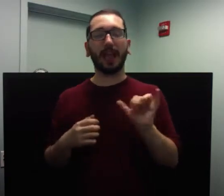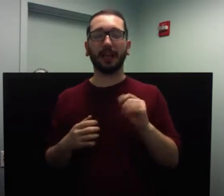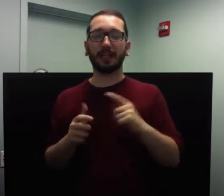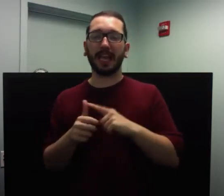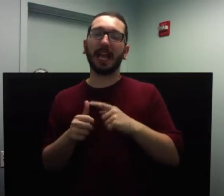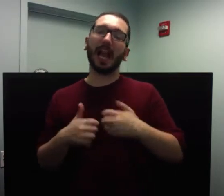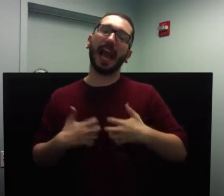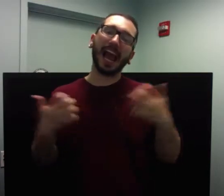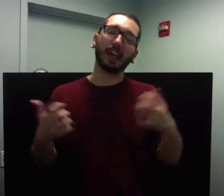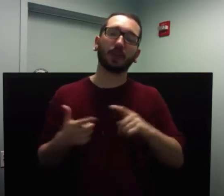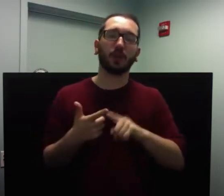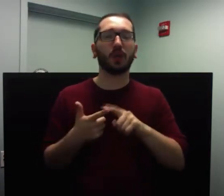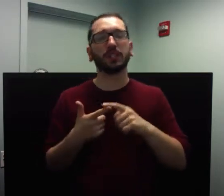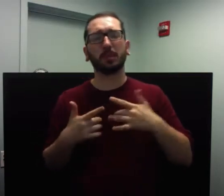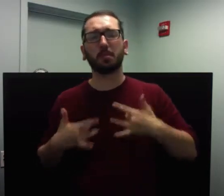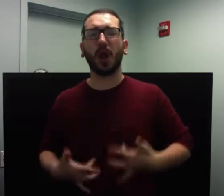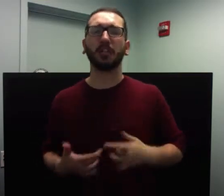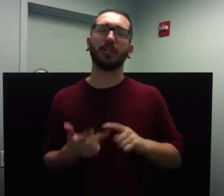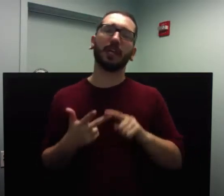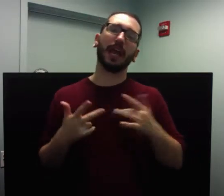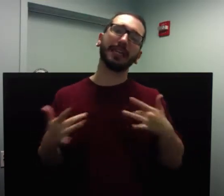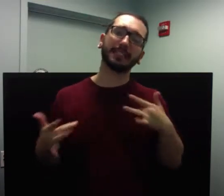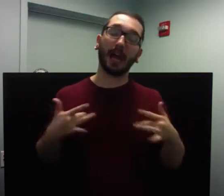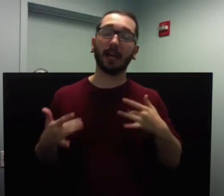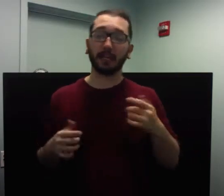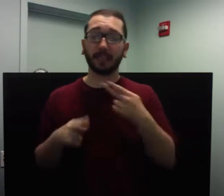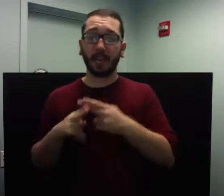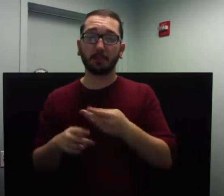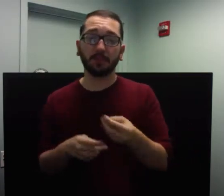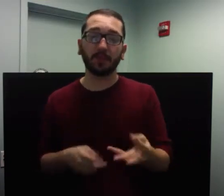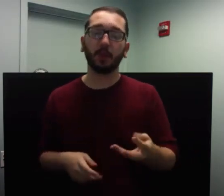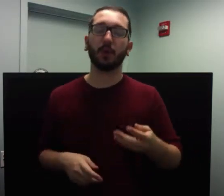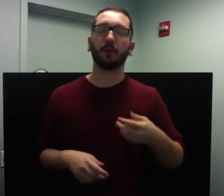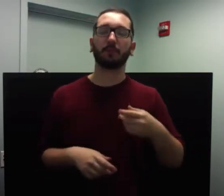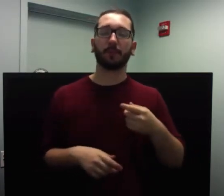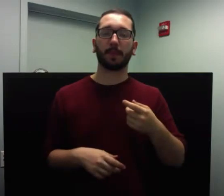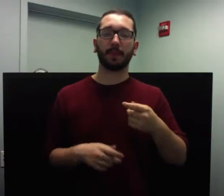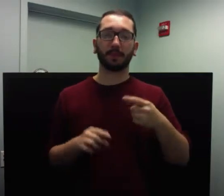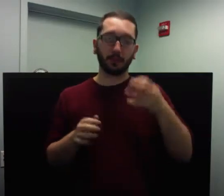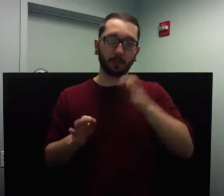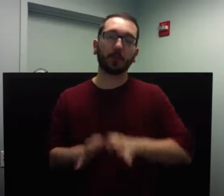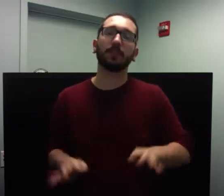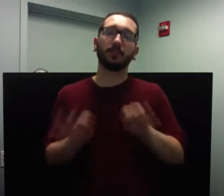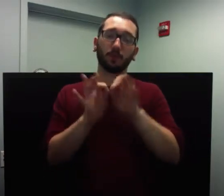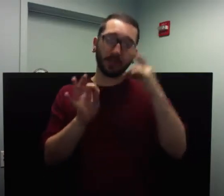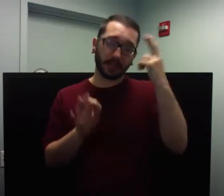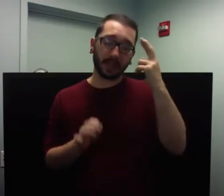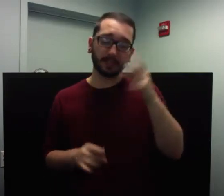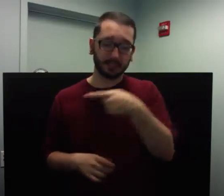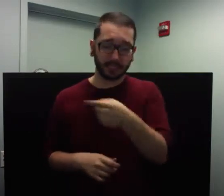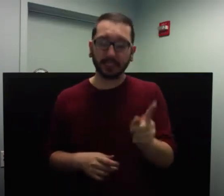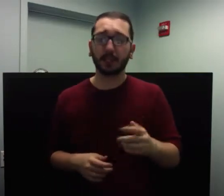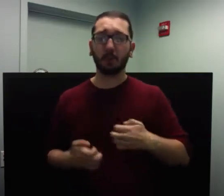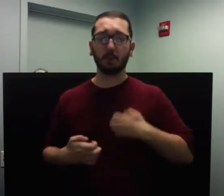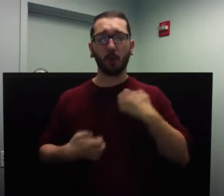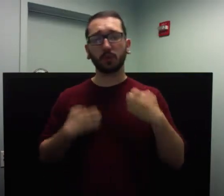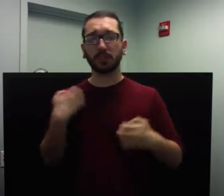a few. It's important to recognize that these negative emotions that we're experiencing are actually based